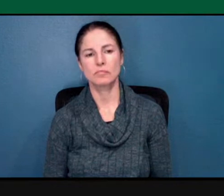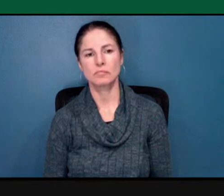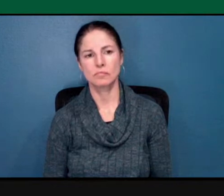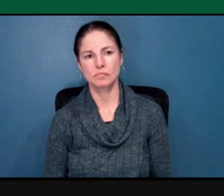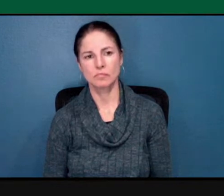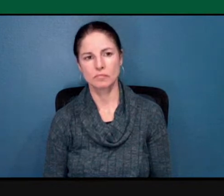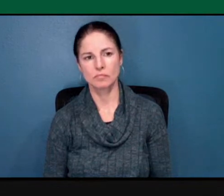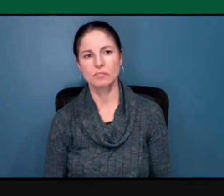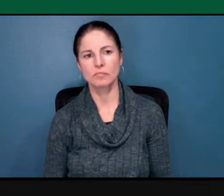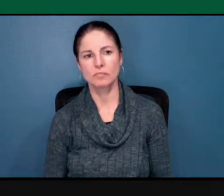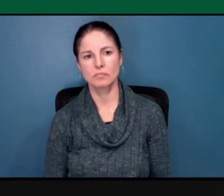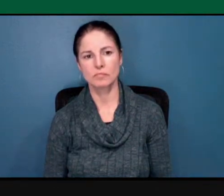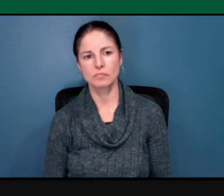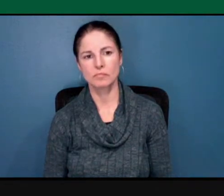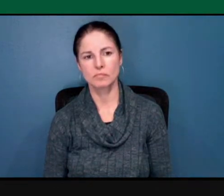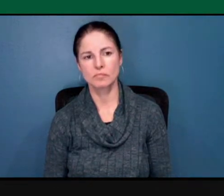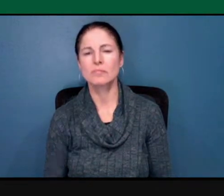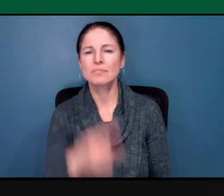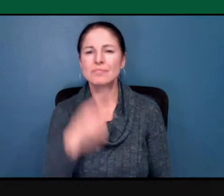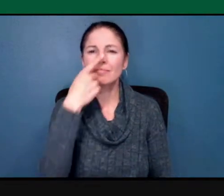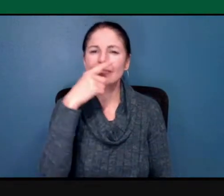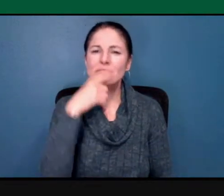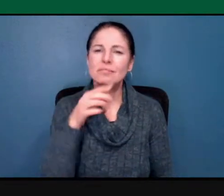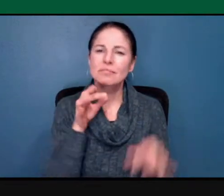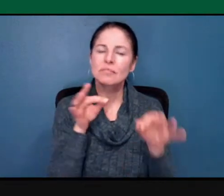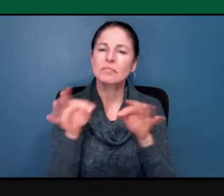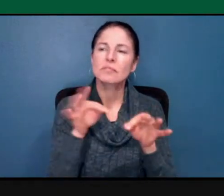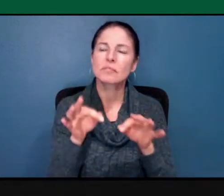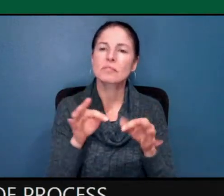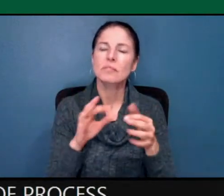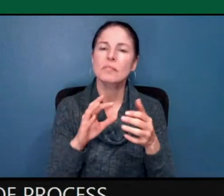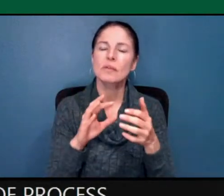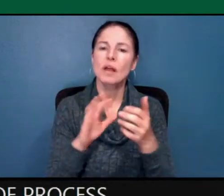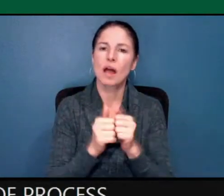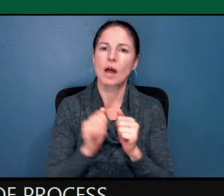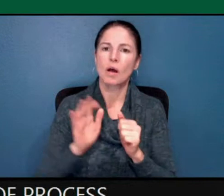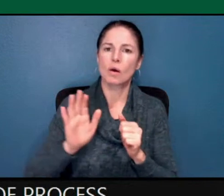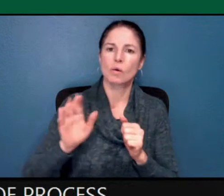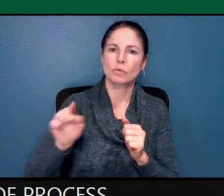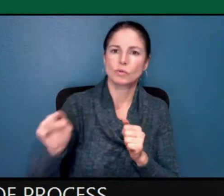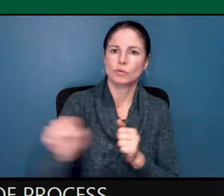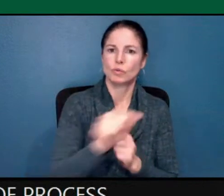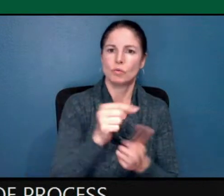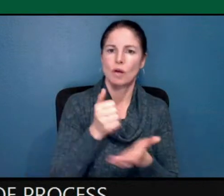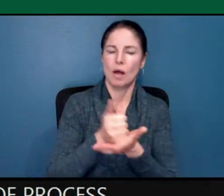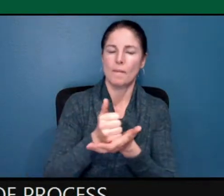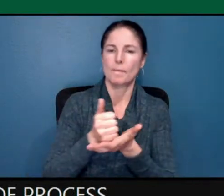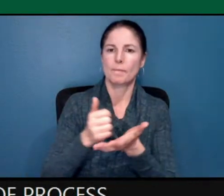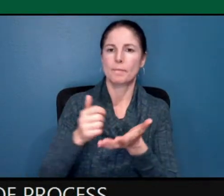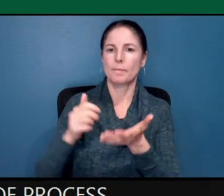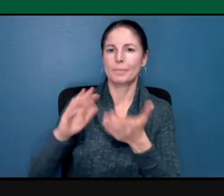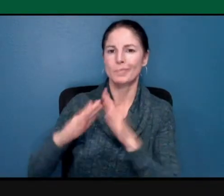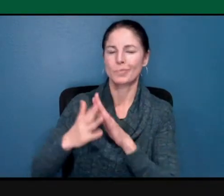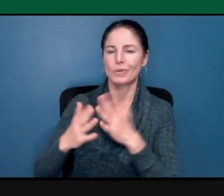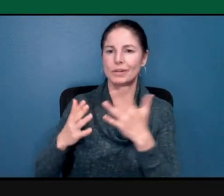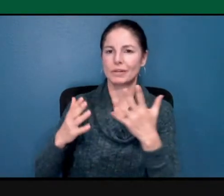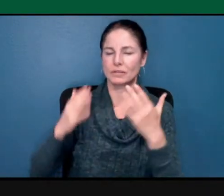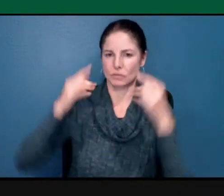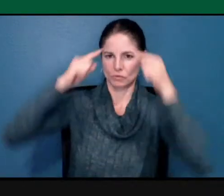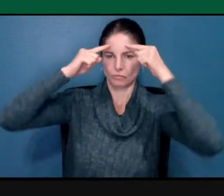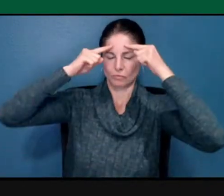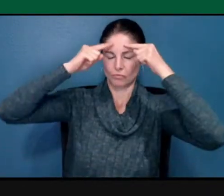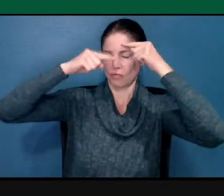process and heal from the experiences that we heard from the prior panel, as well as